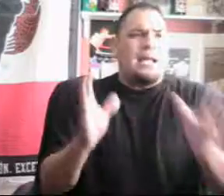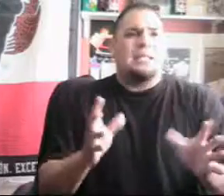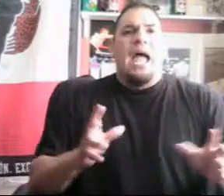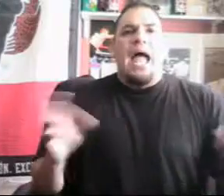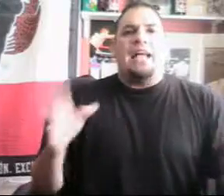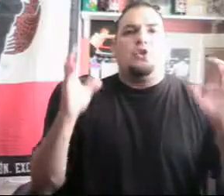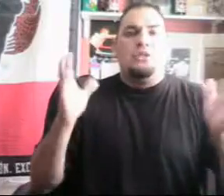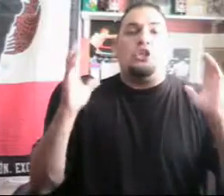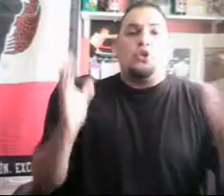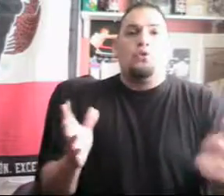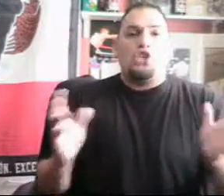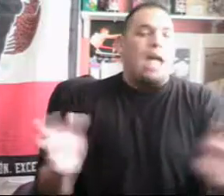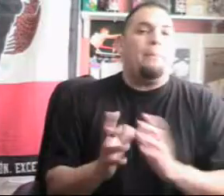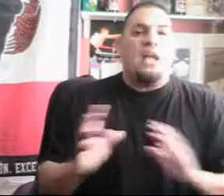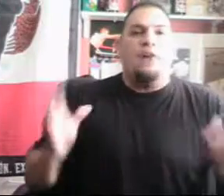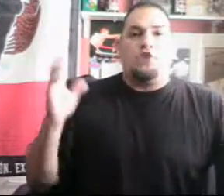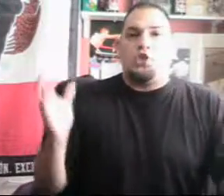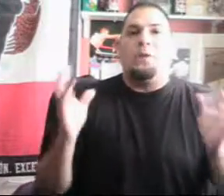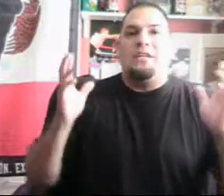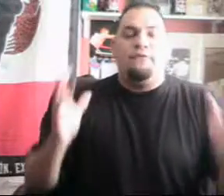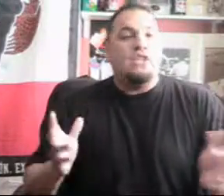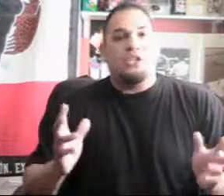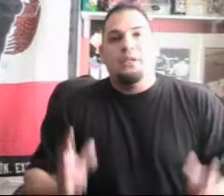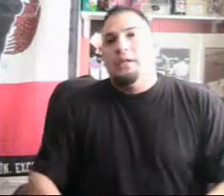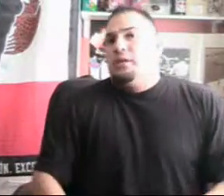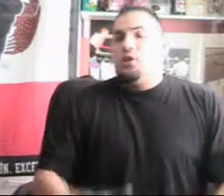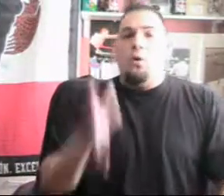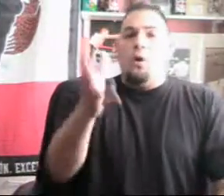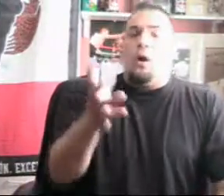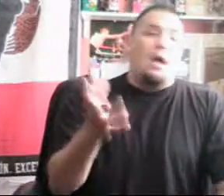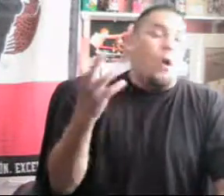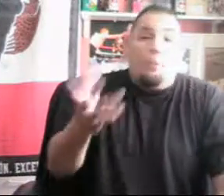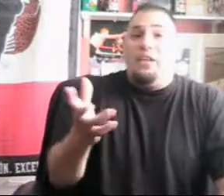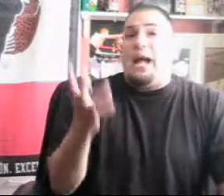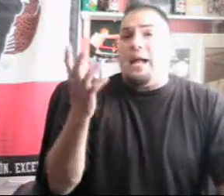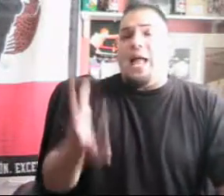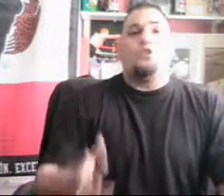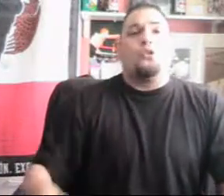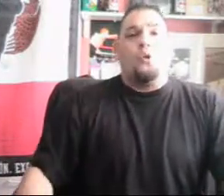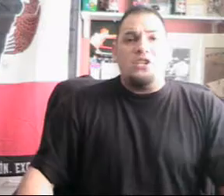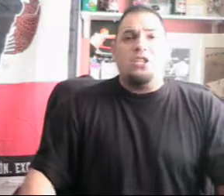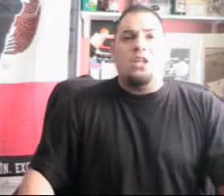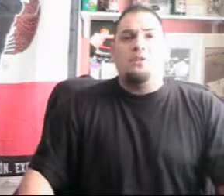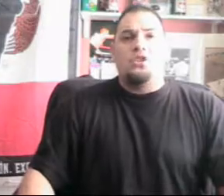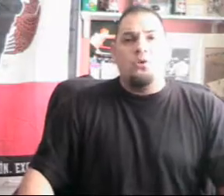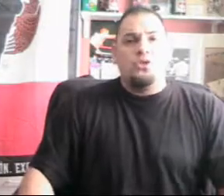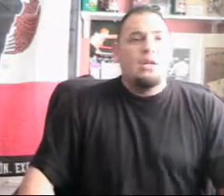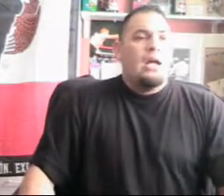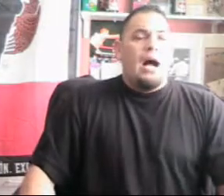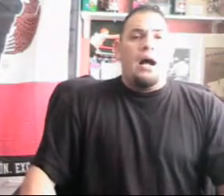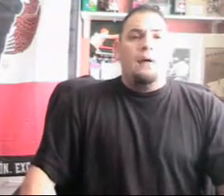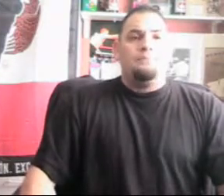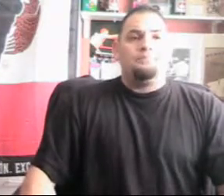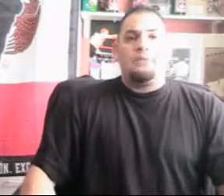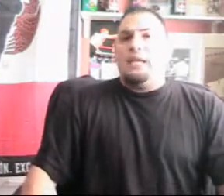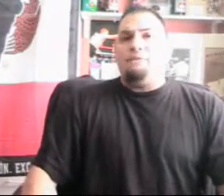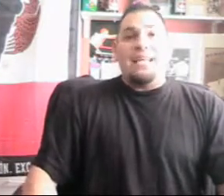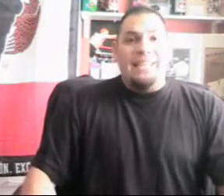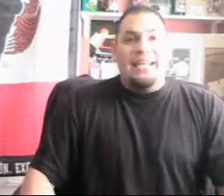as who is the true champion of a certain division. So, hopefully I answered your question, Thug Soldier. Um, if I didn't,